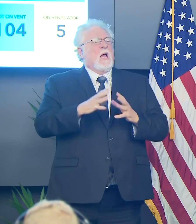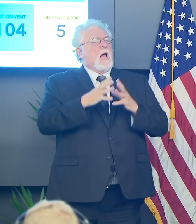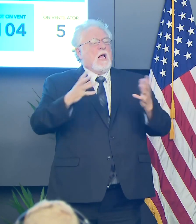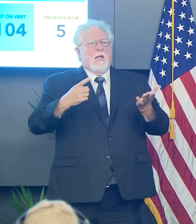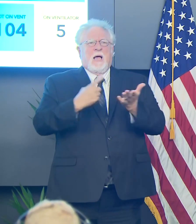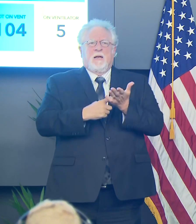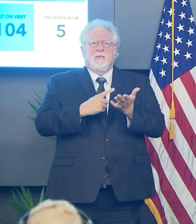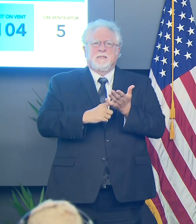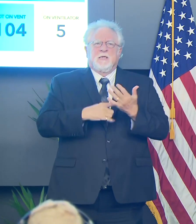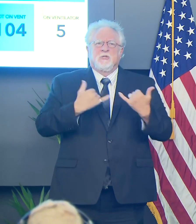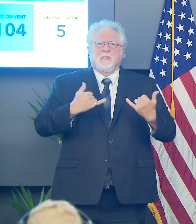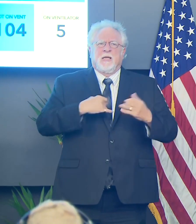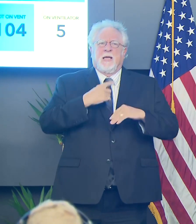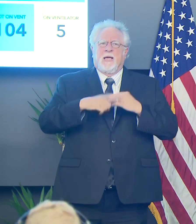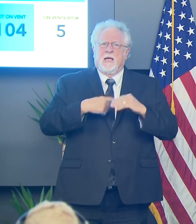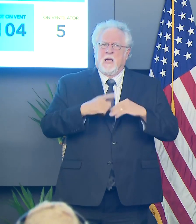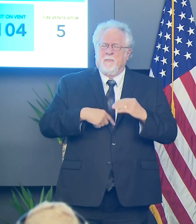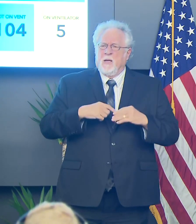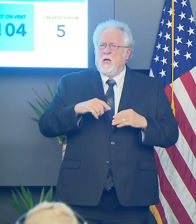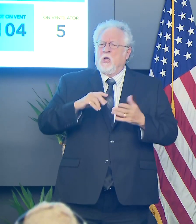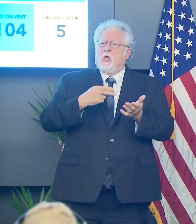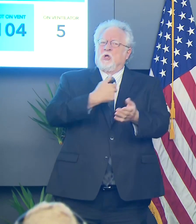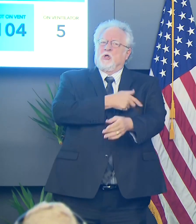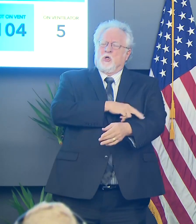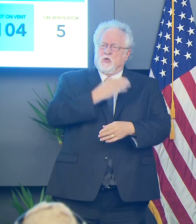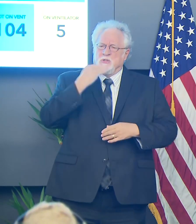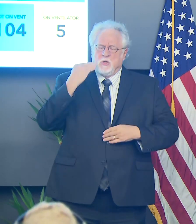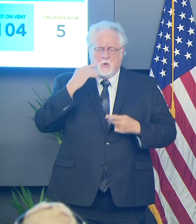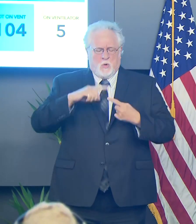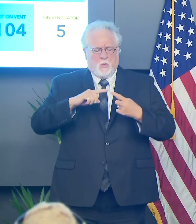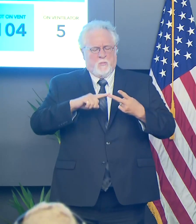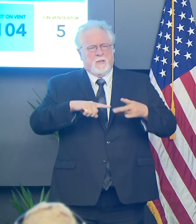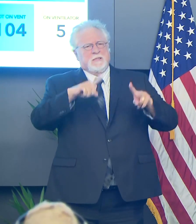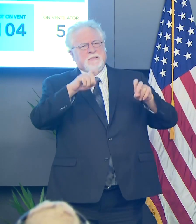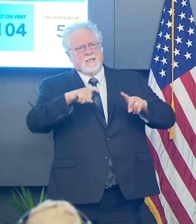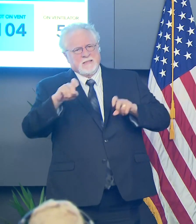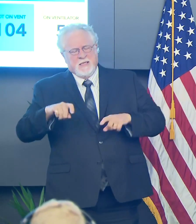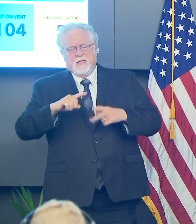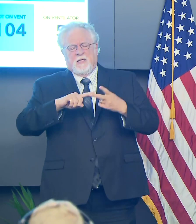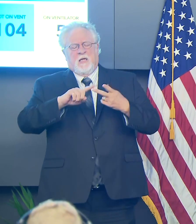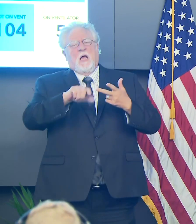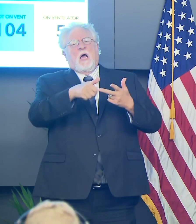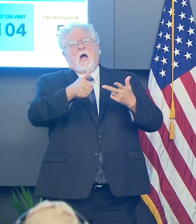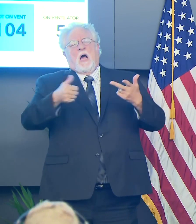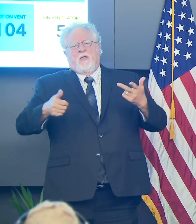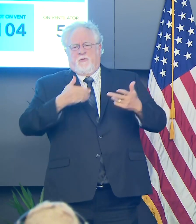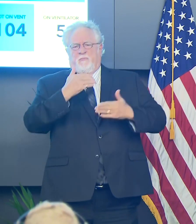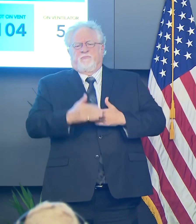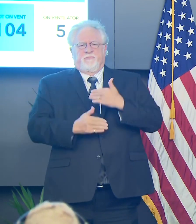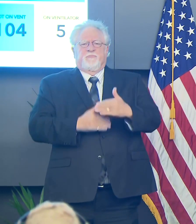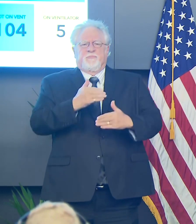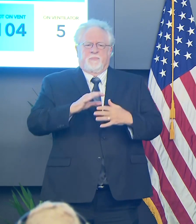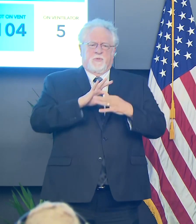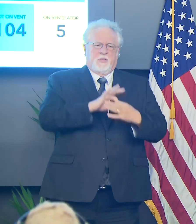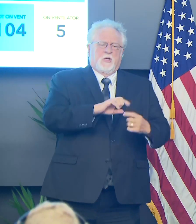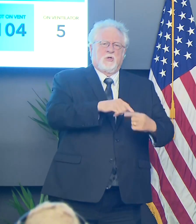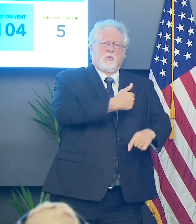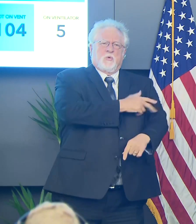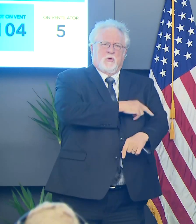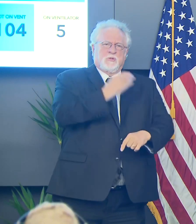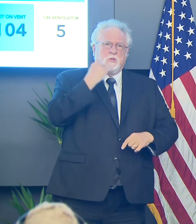today about nursing homes and testing and other protocols related to nursing homes